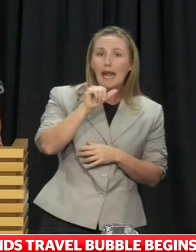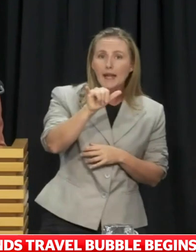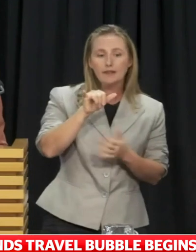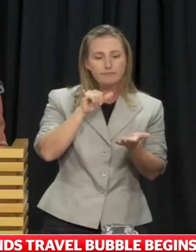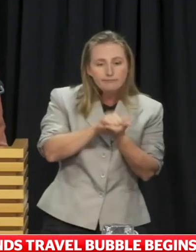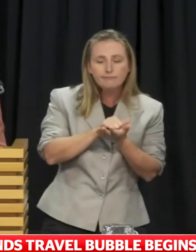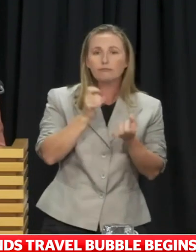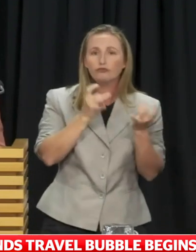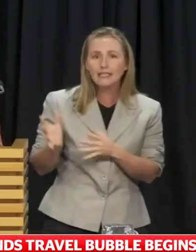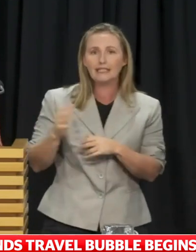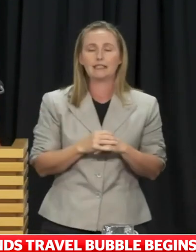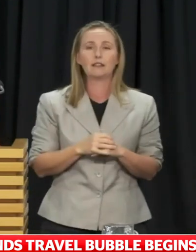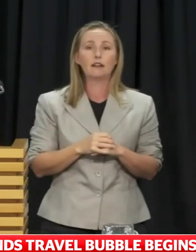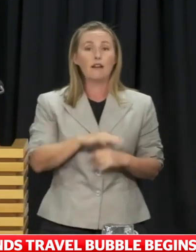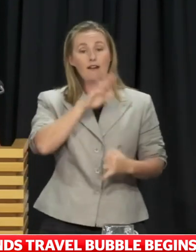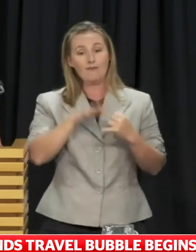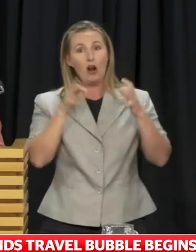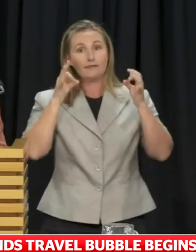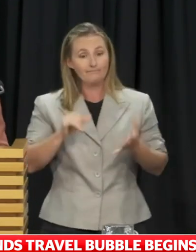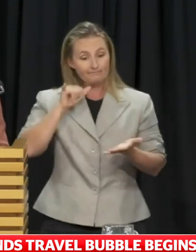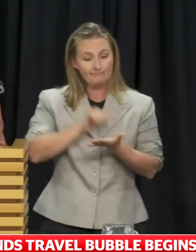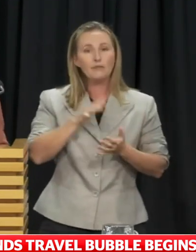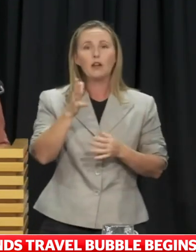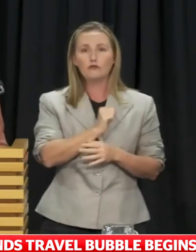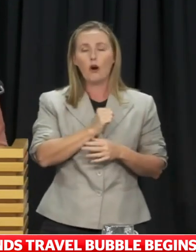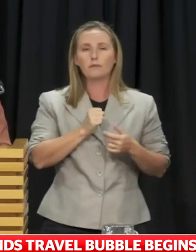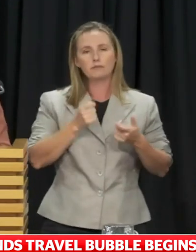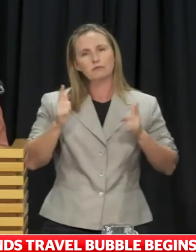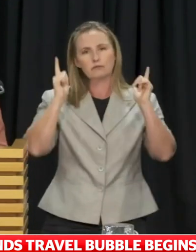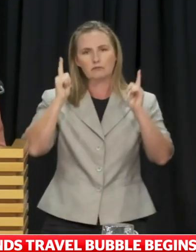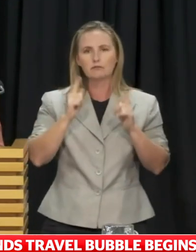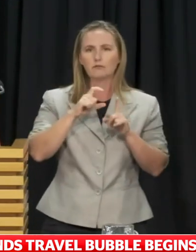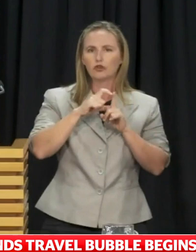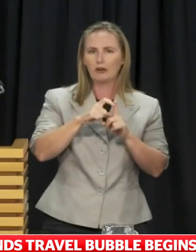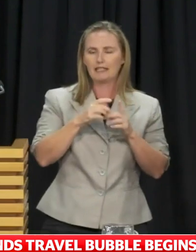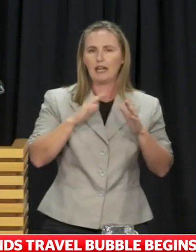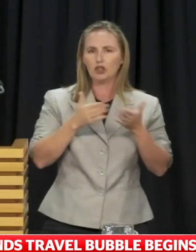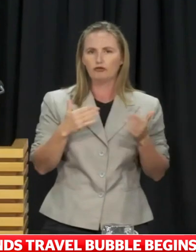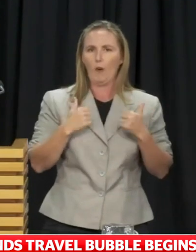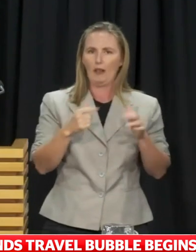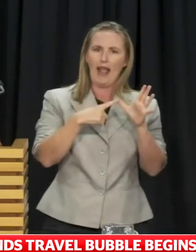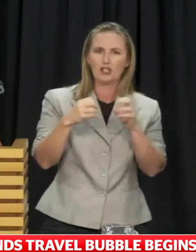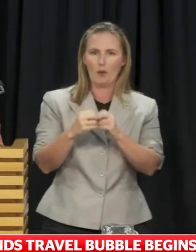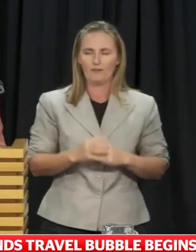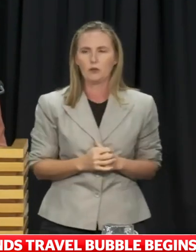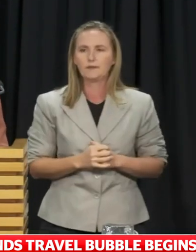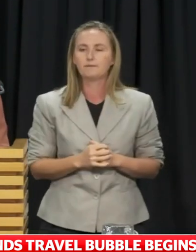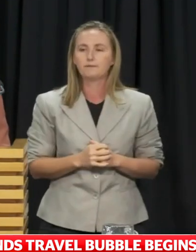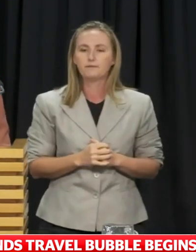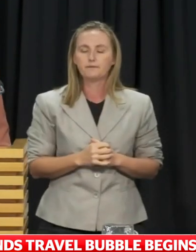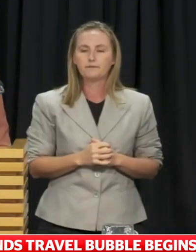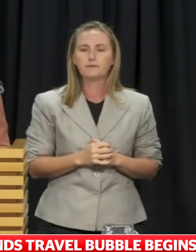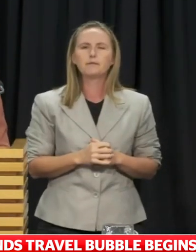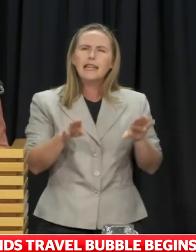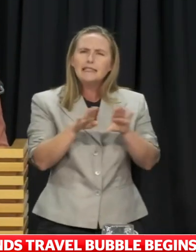place, and the final sign-off from the Director-General of Health. In many ways, these conditions and the overall arrangement are similar to what we have in place